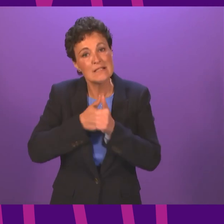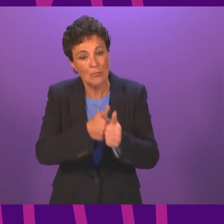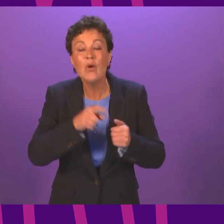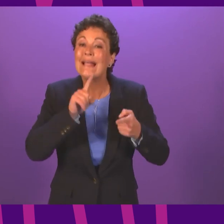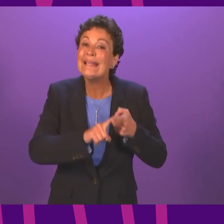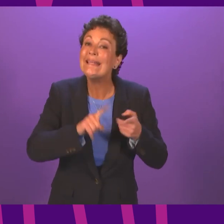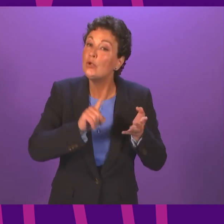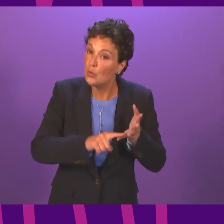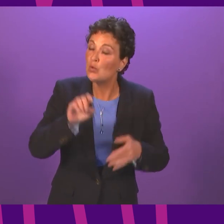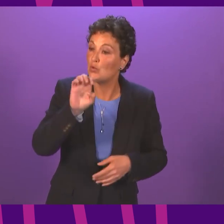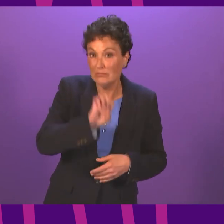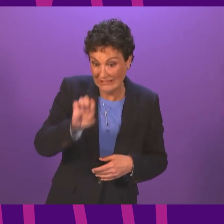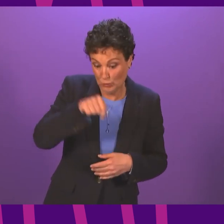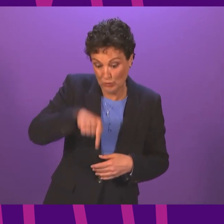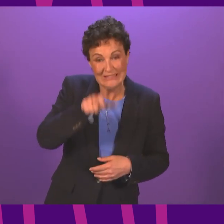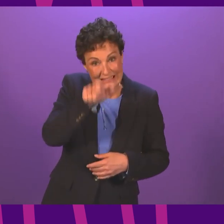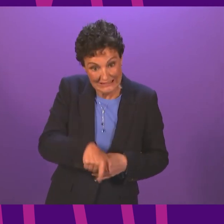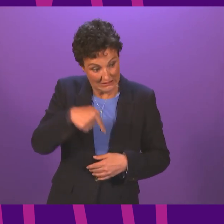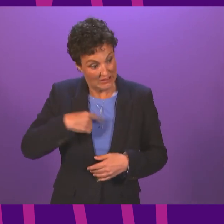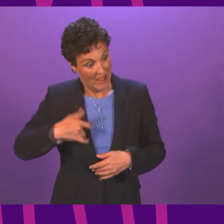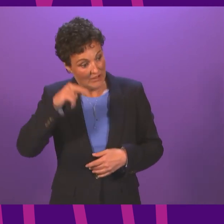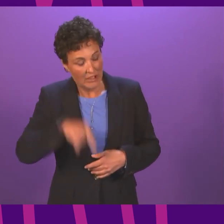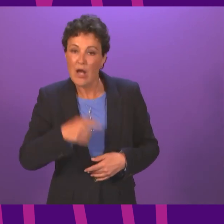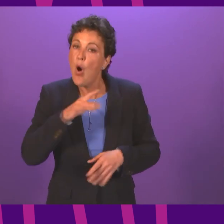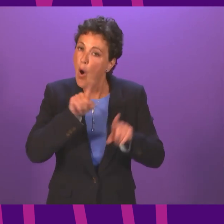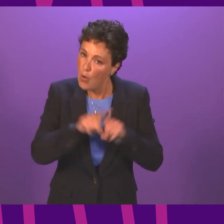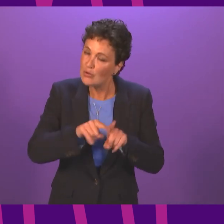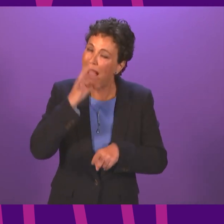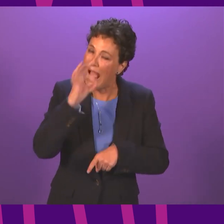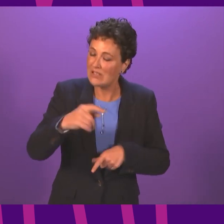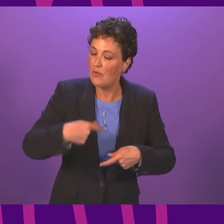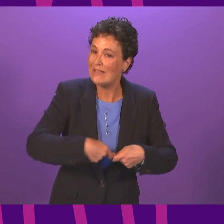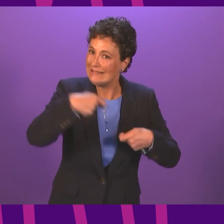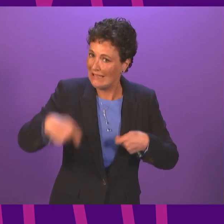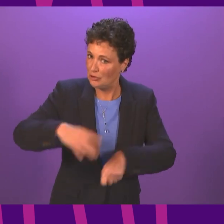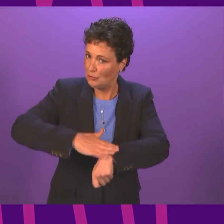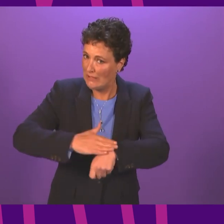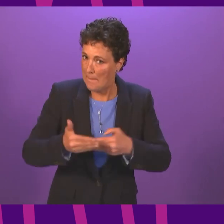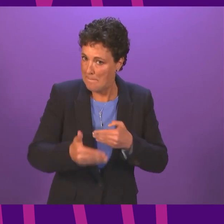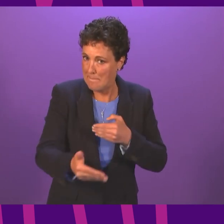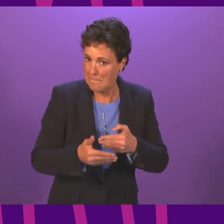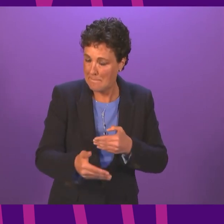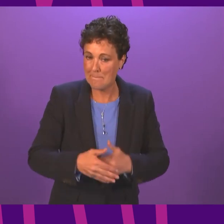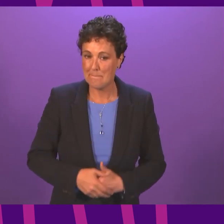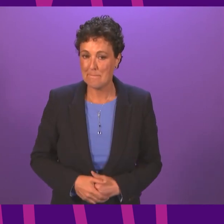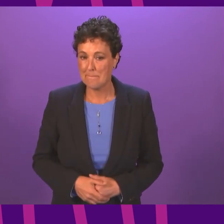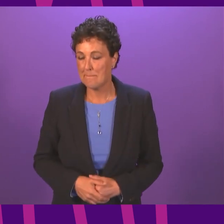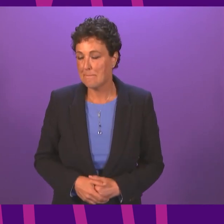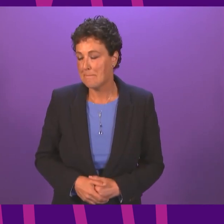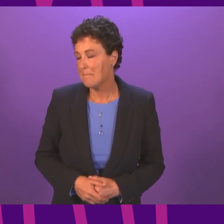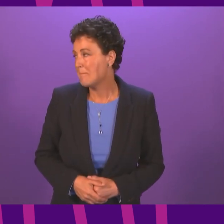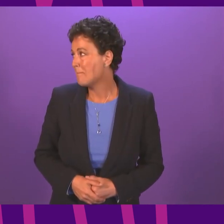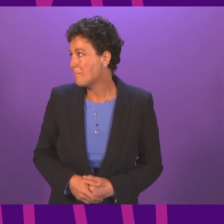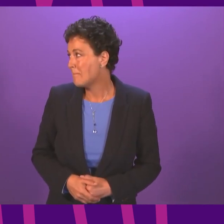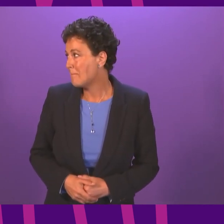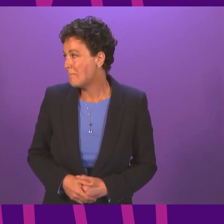citizens including seeking an extension Emma Roddick I thank the cabinet secretary for his